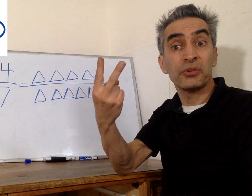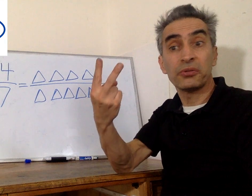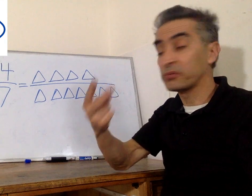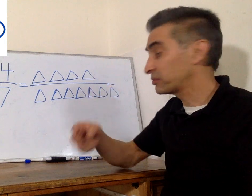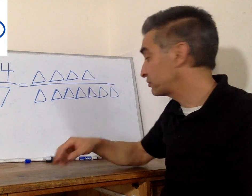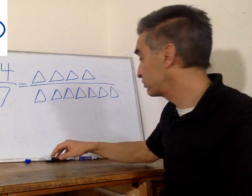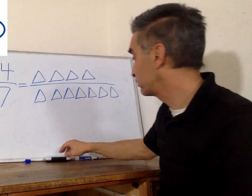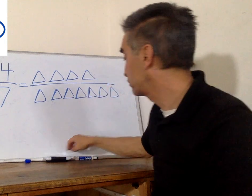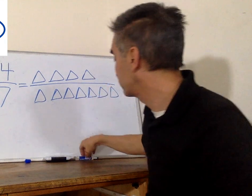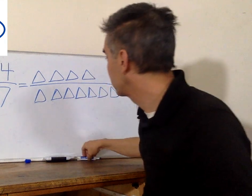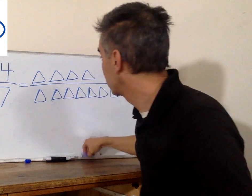Let's try 2.